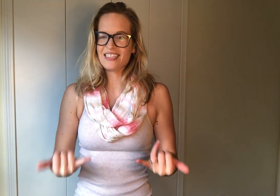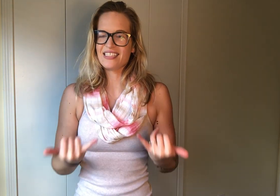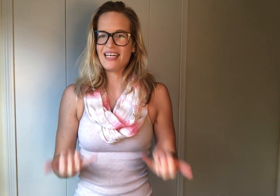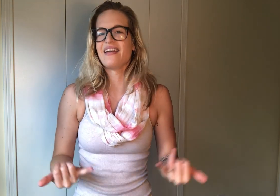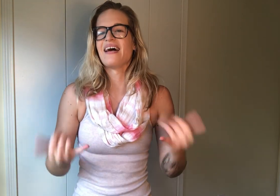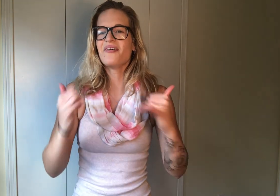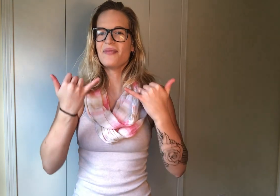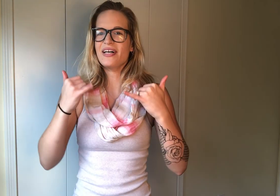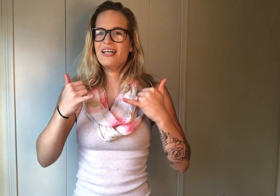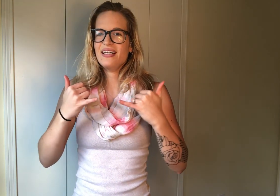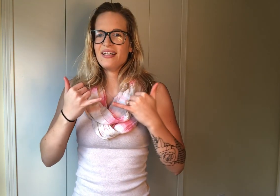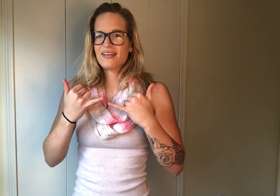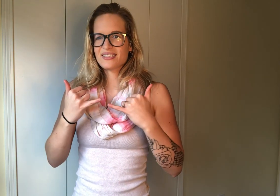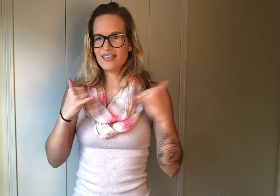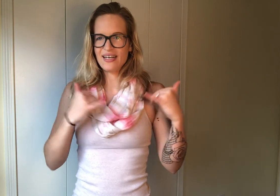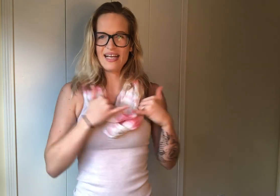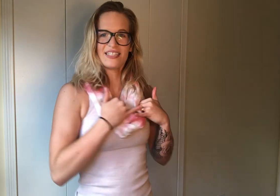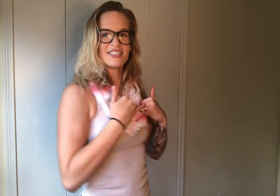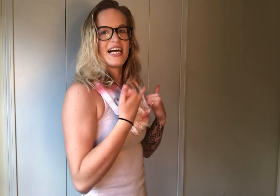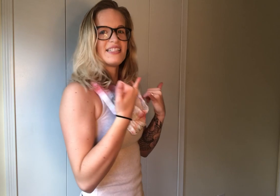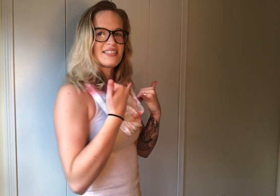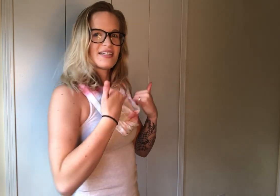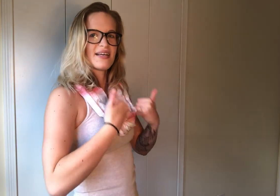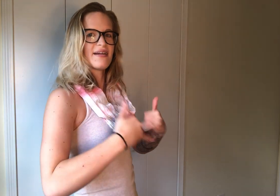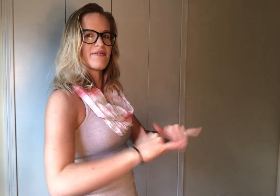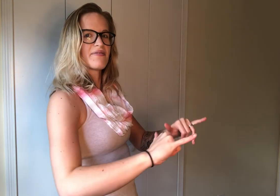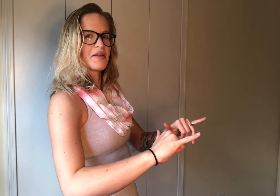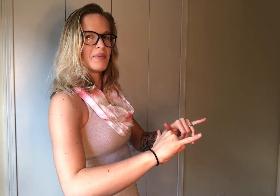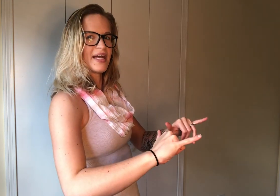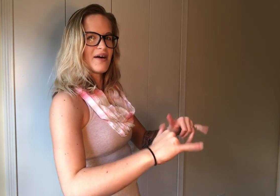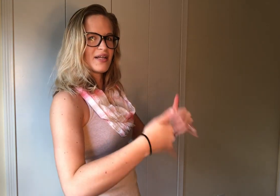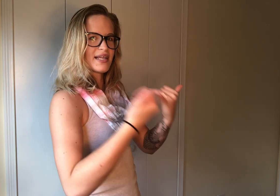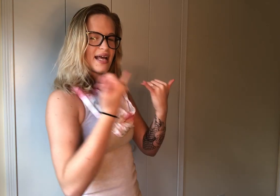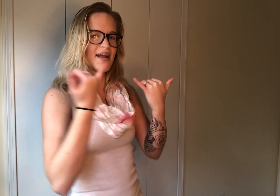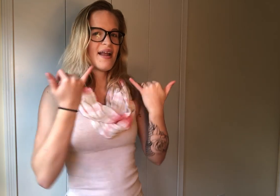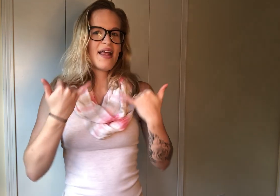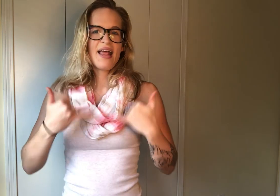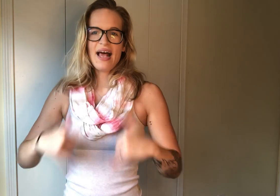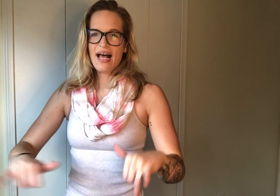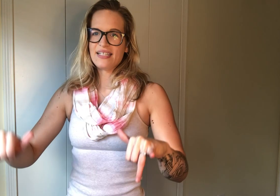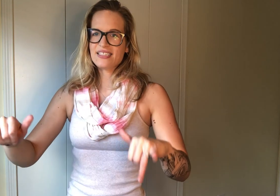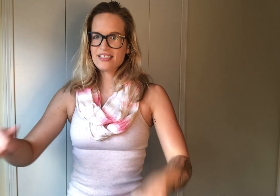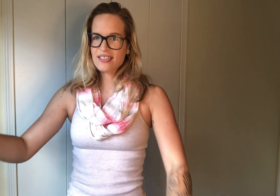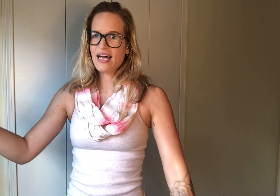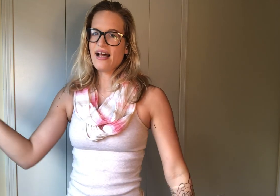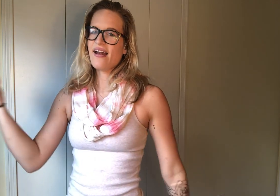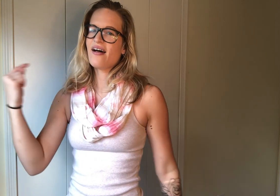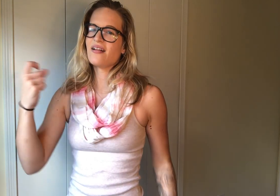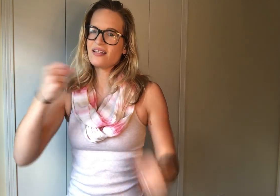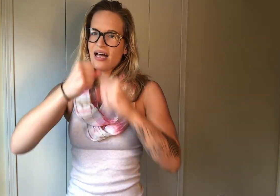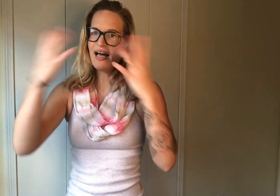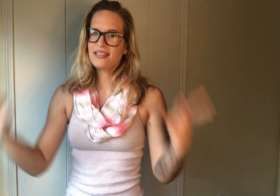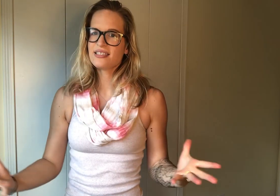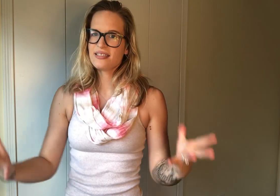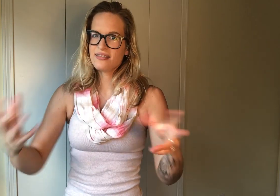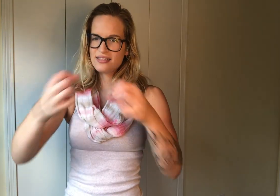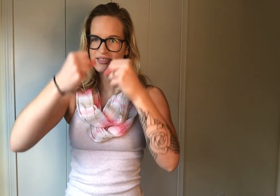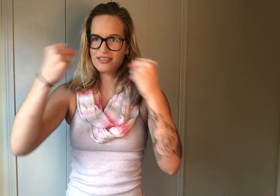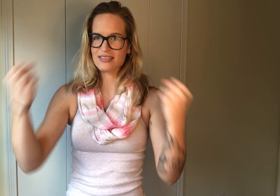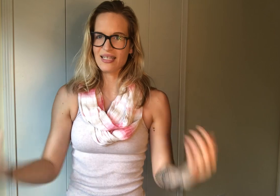like today now, but start at your chest and flip it out like that, I still got a lot, so this is